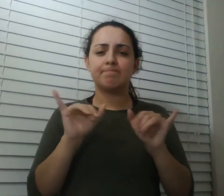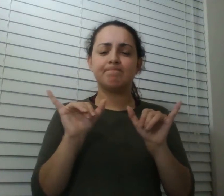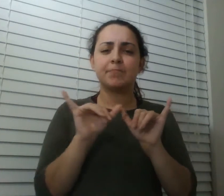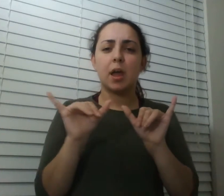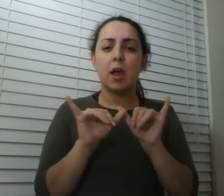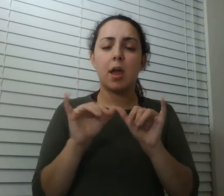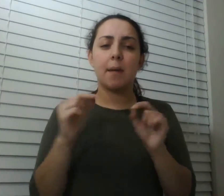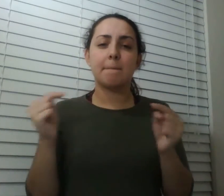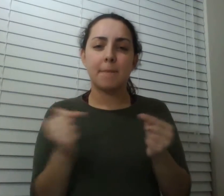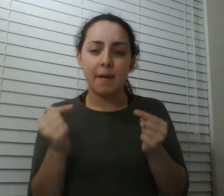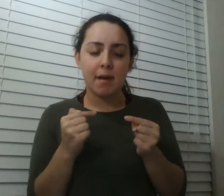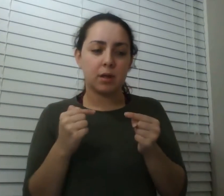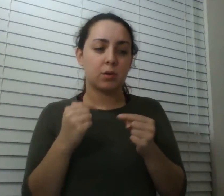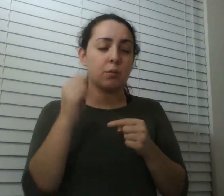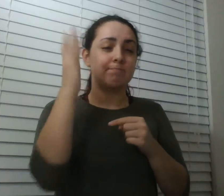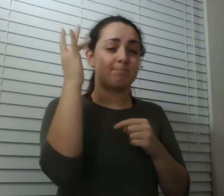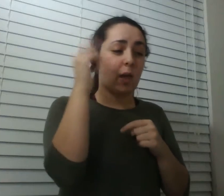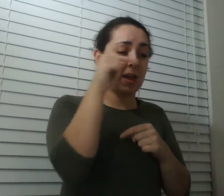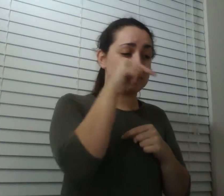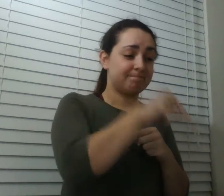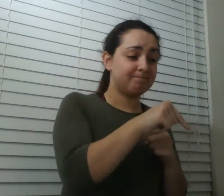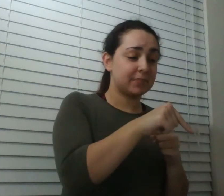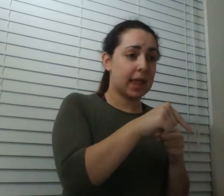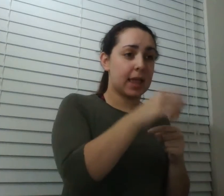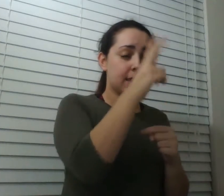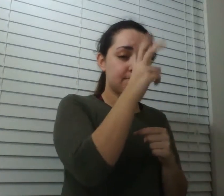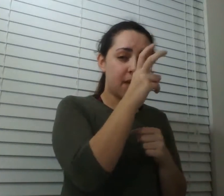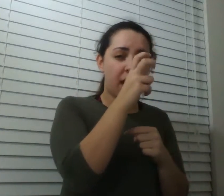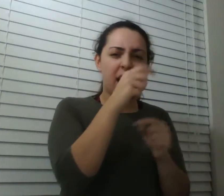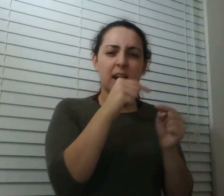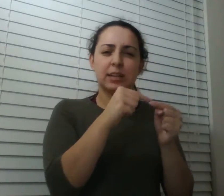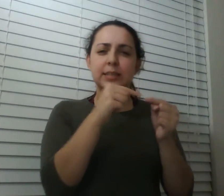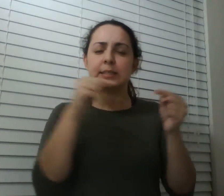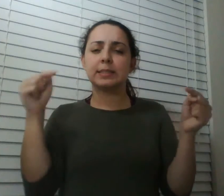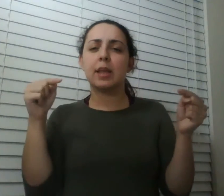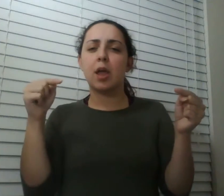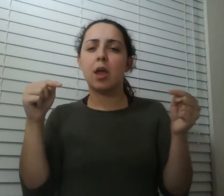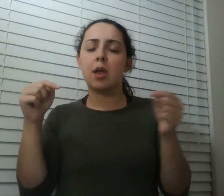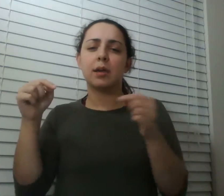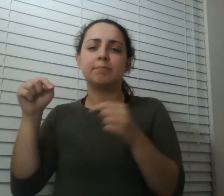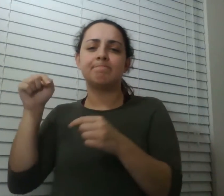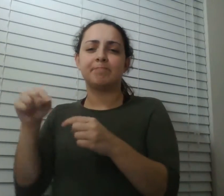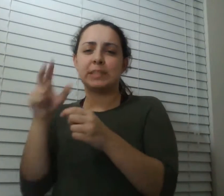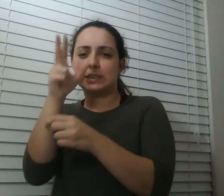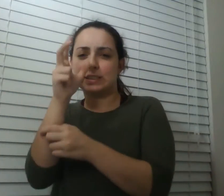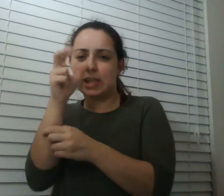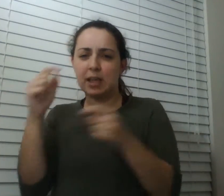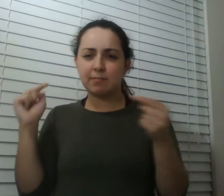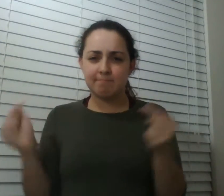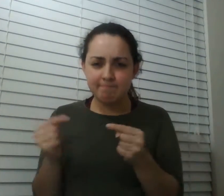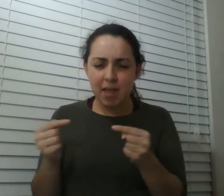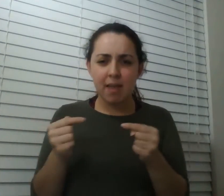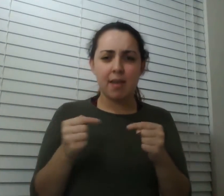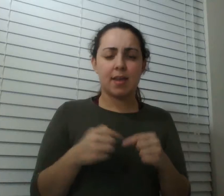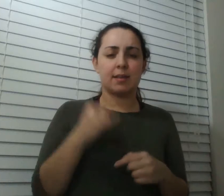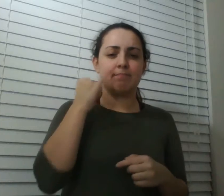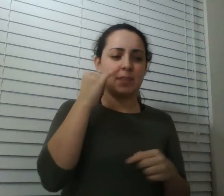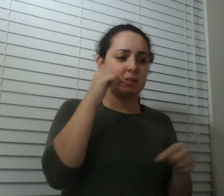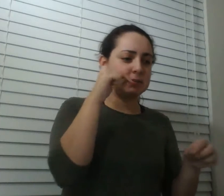painful than another he couldn't do that with just words like more or less i need numbers with numbers he could do